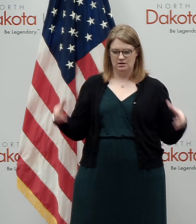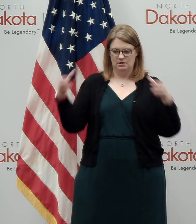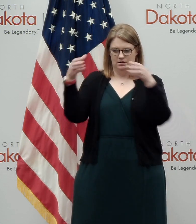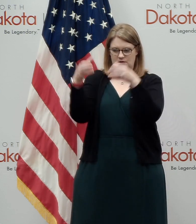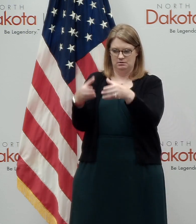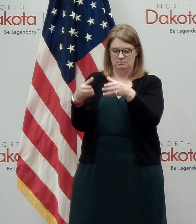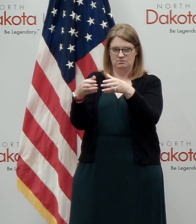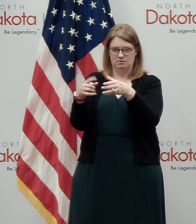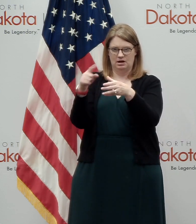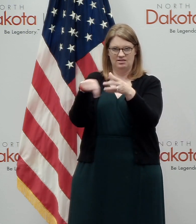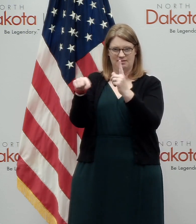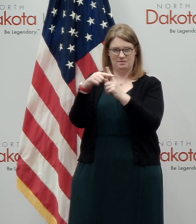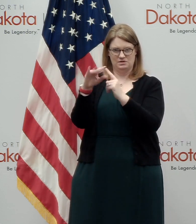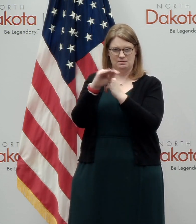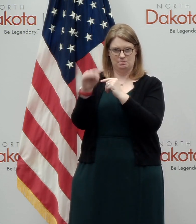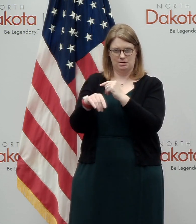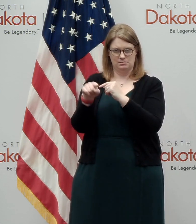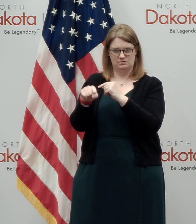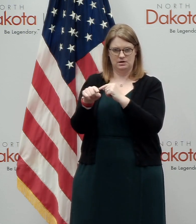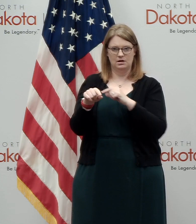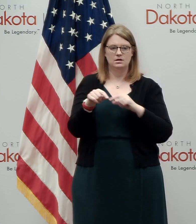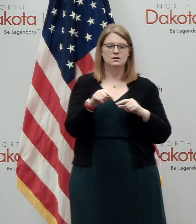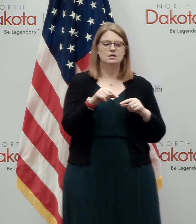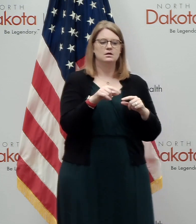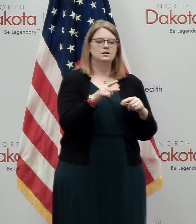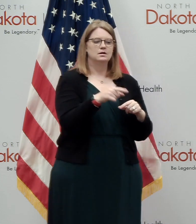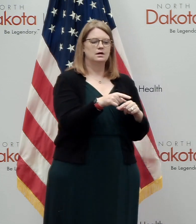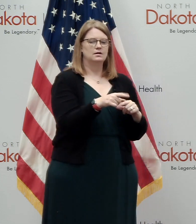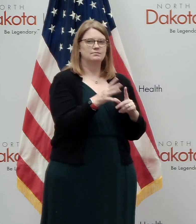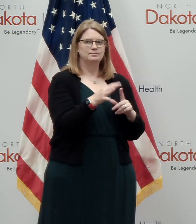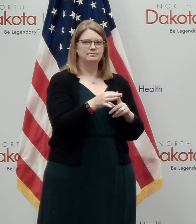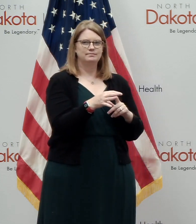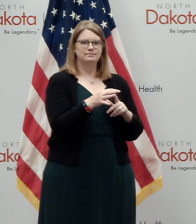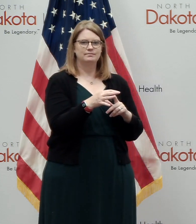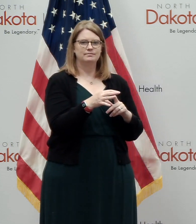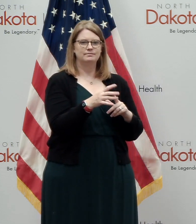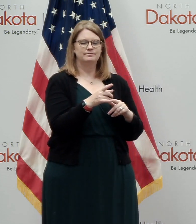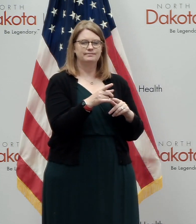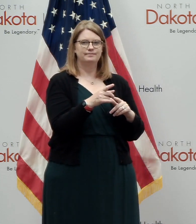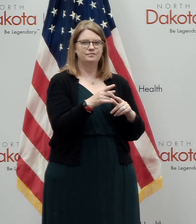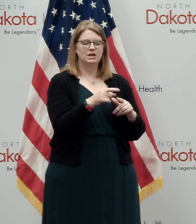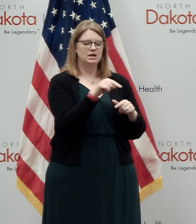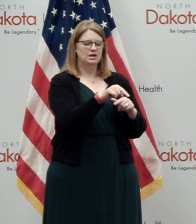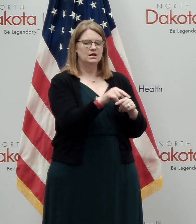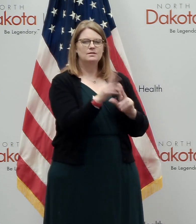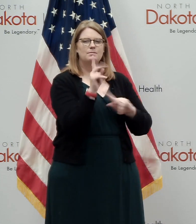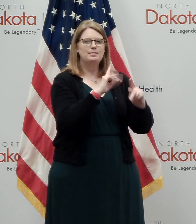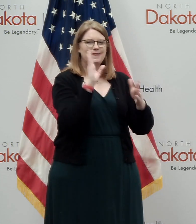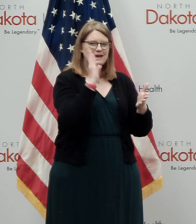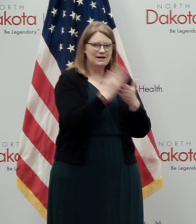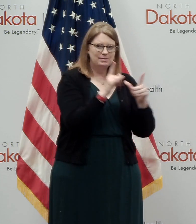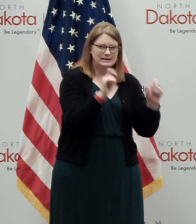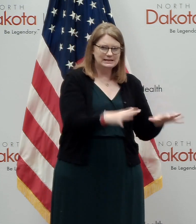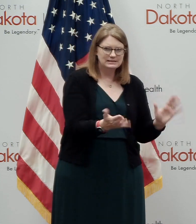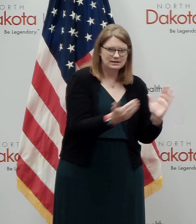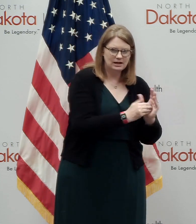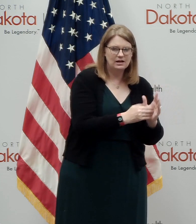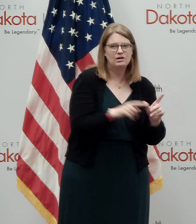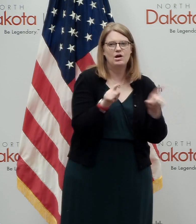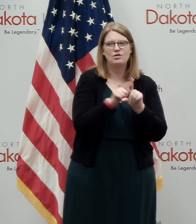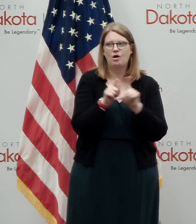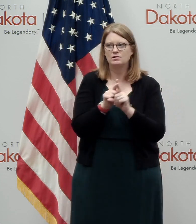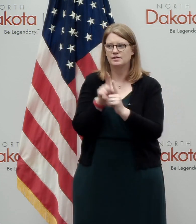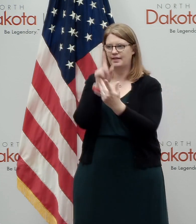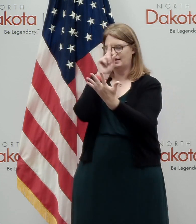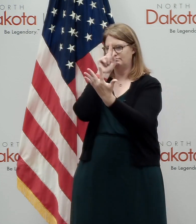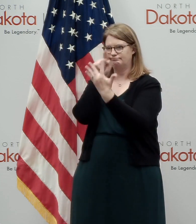unique individuals, uh, the only way I've been able to describe it in which we finally were, I guess, able to get through with the COVID tracking project is it's,